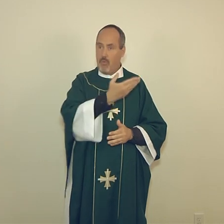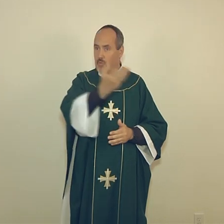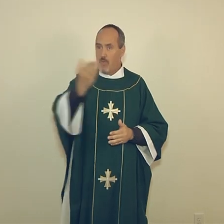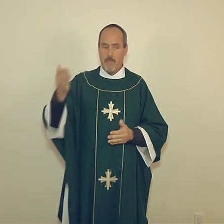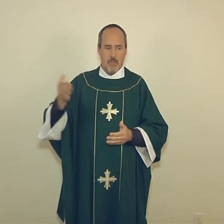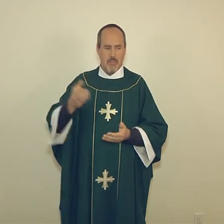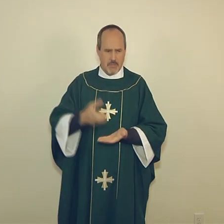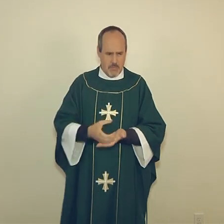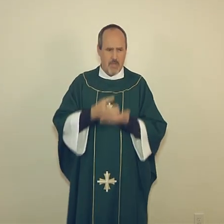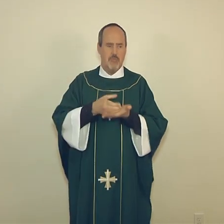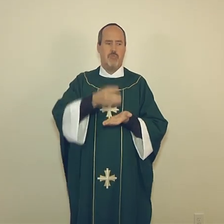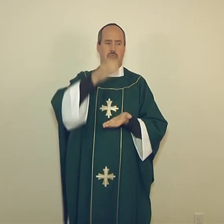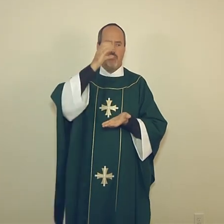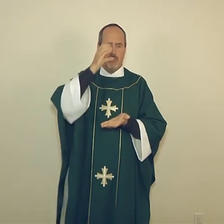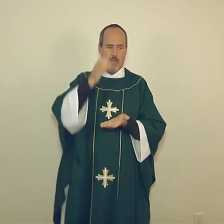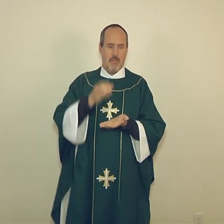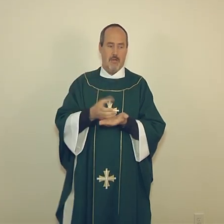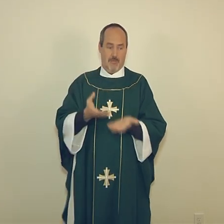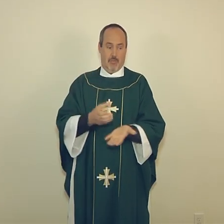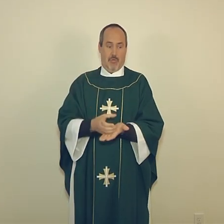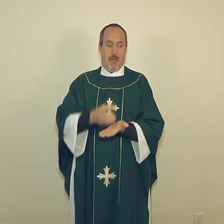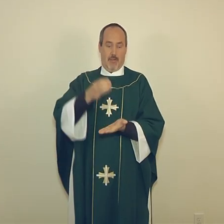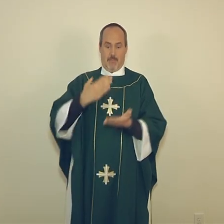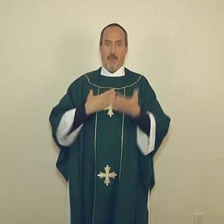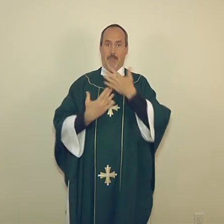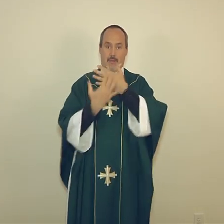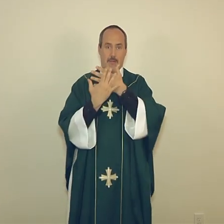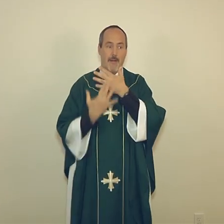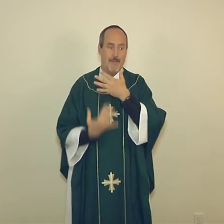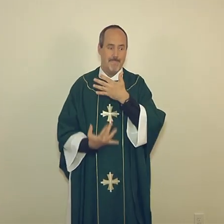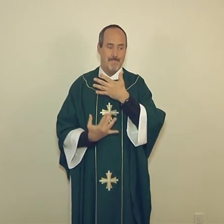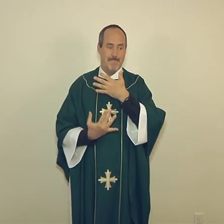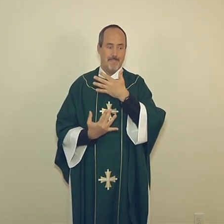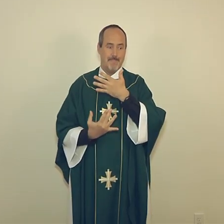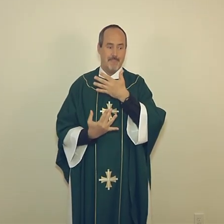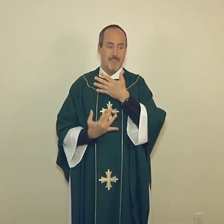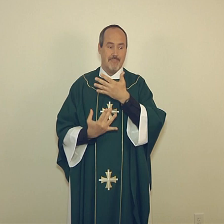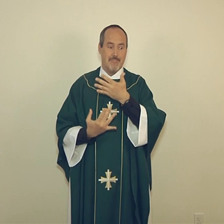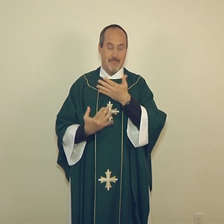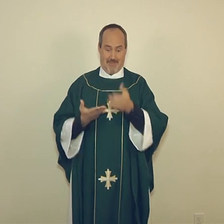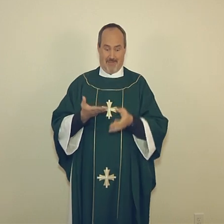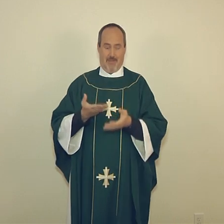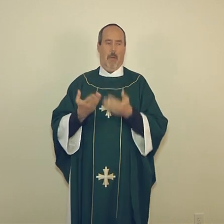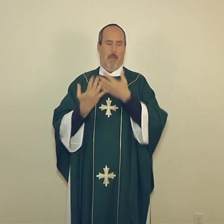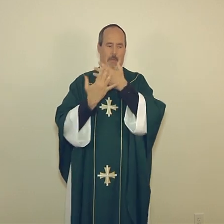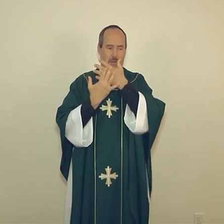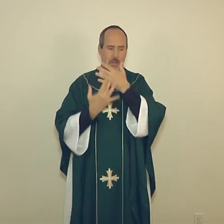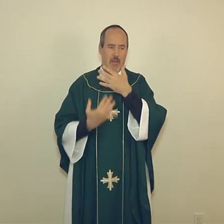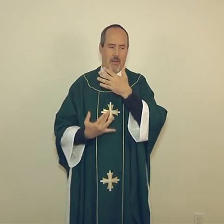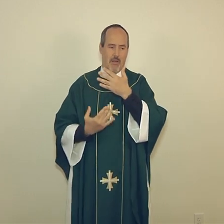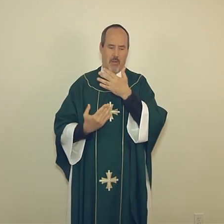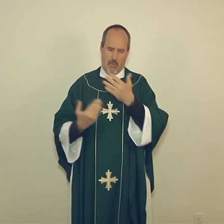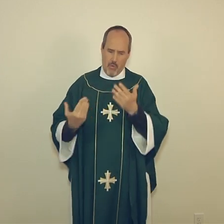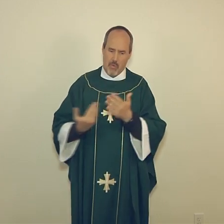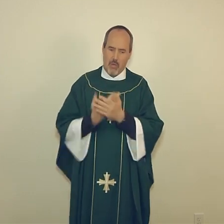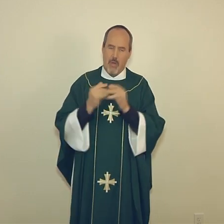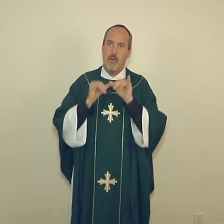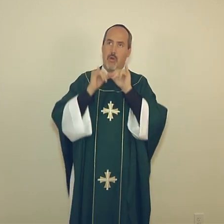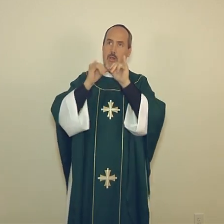Take this, all of you, and drink from it, for this is the chalice of my blood, the blood of the new and eternal